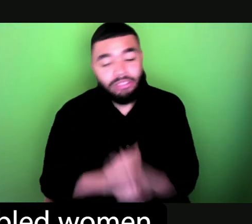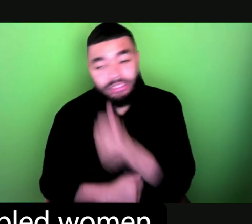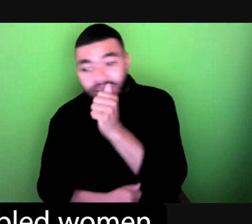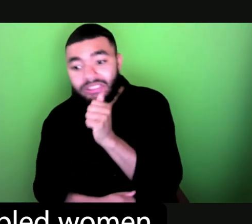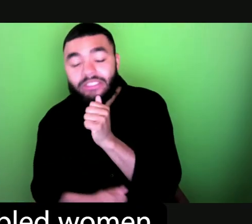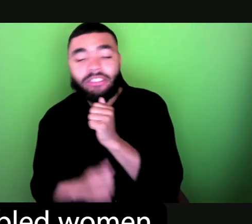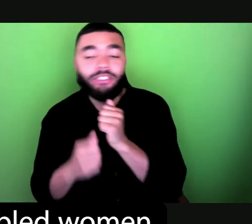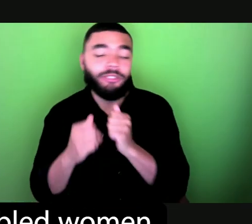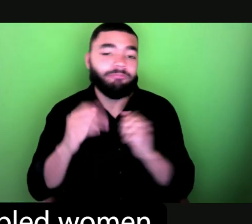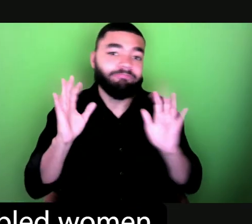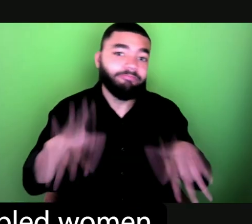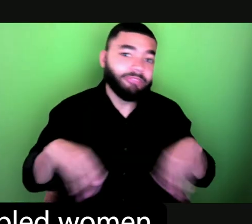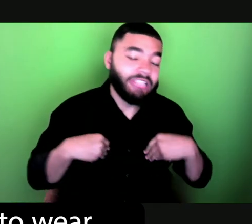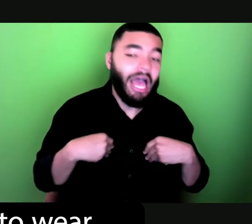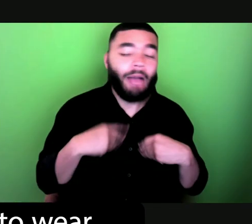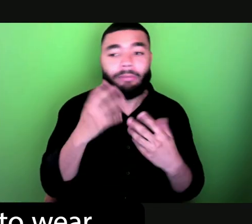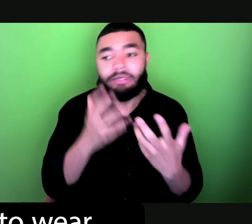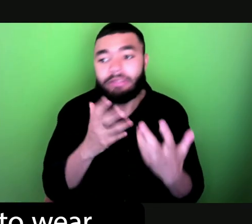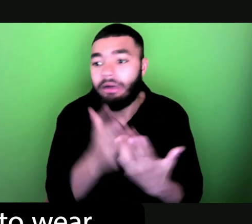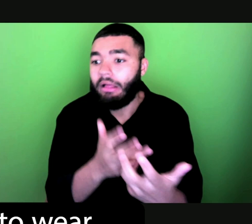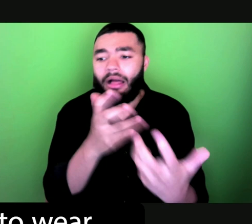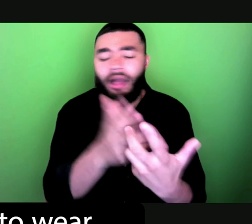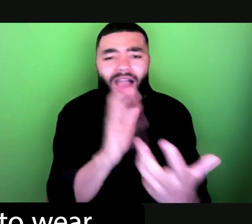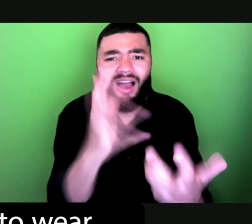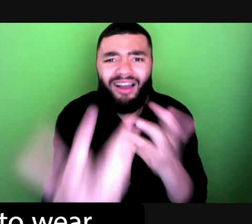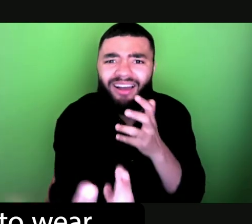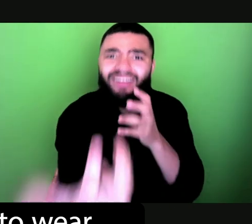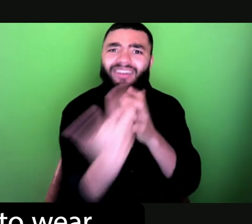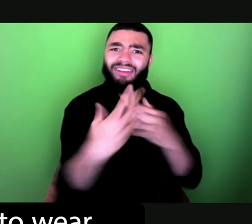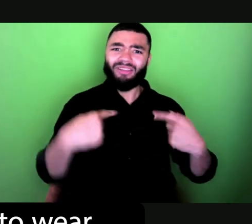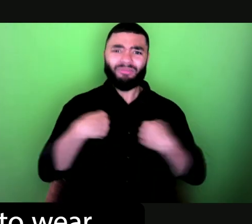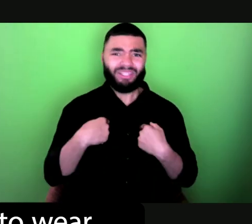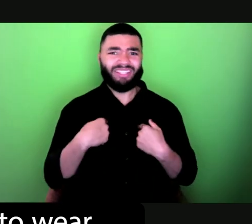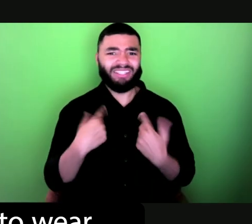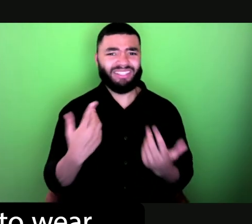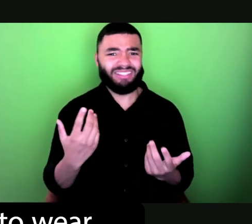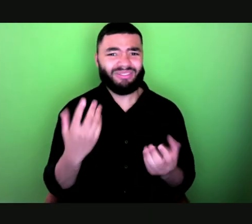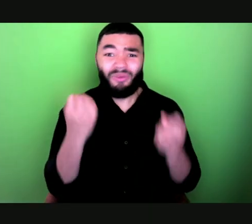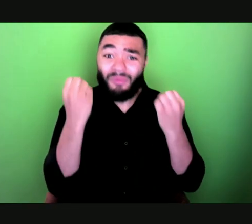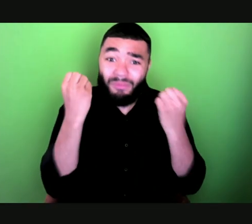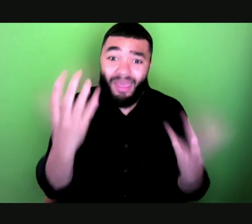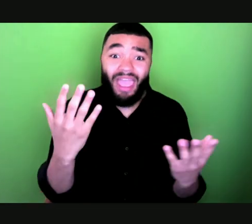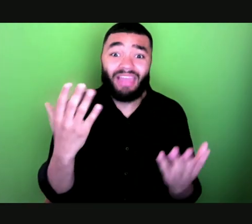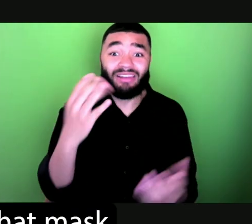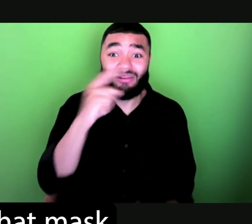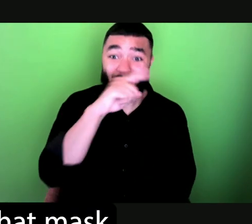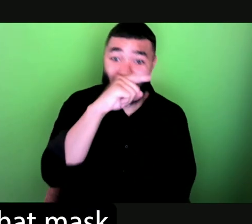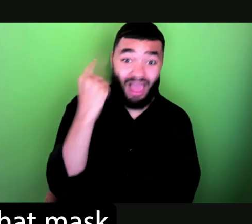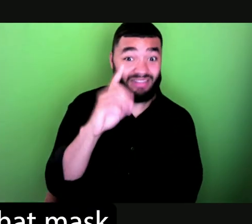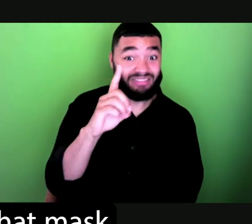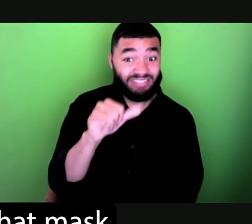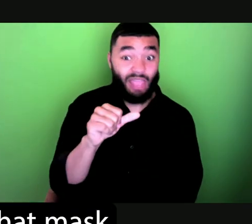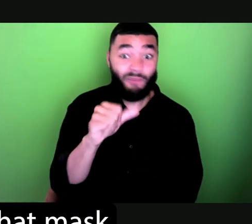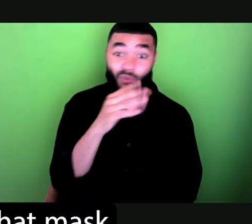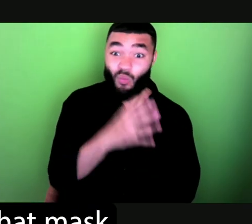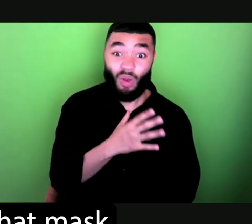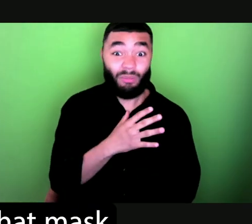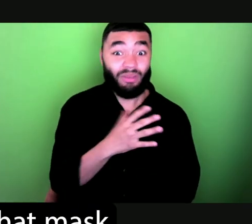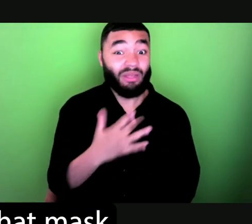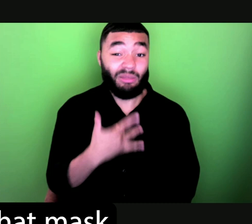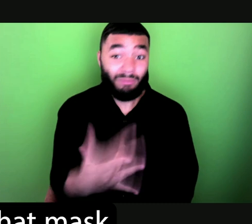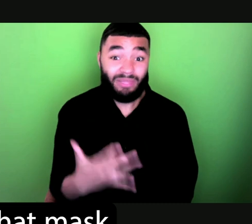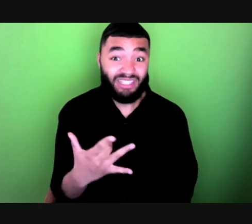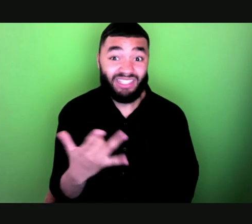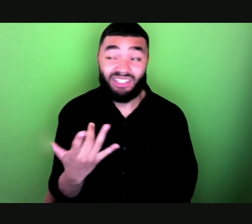disabled women, understand how heavy it is to wear that mask to be superwoman, and how heavy that